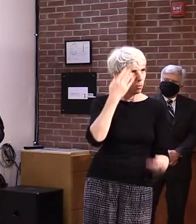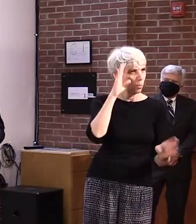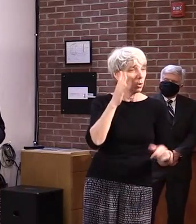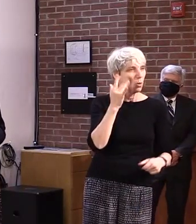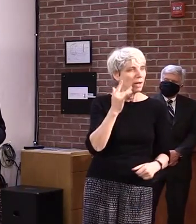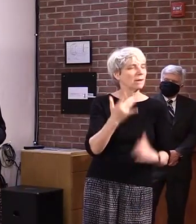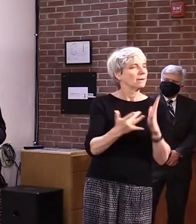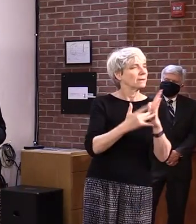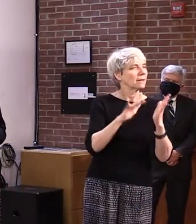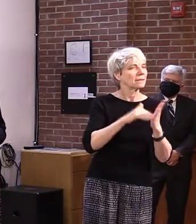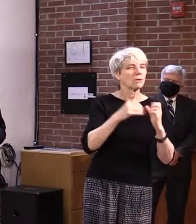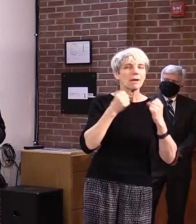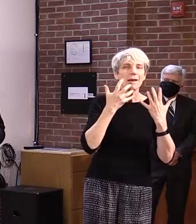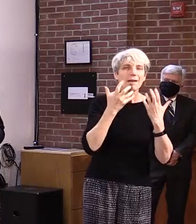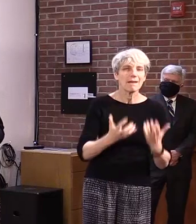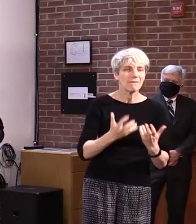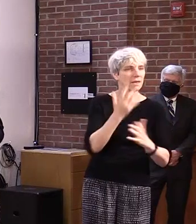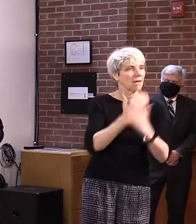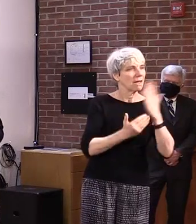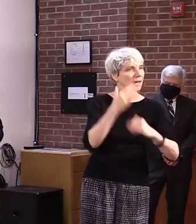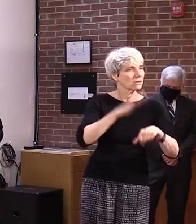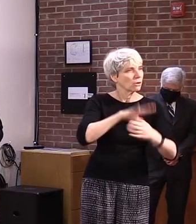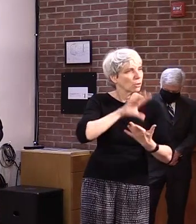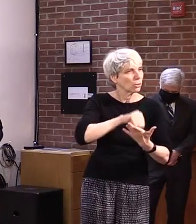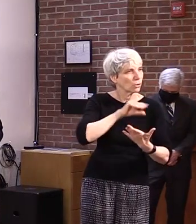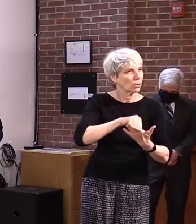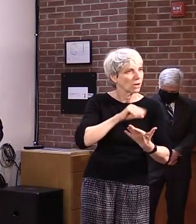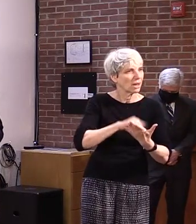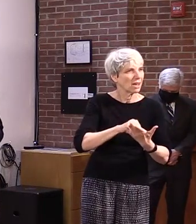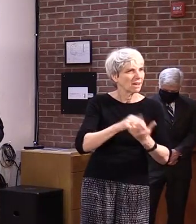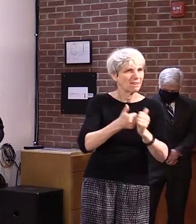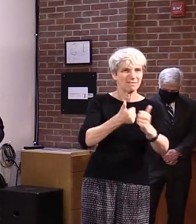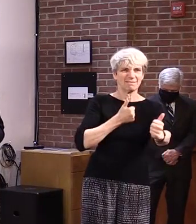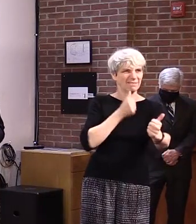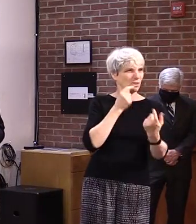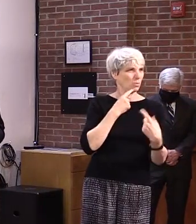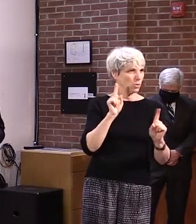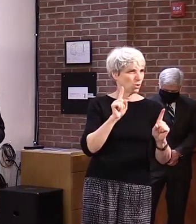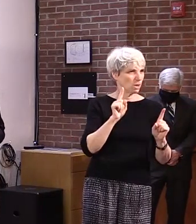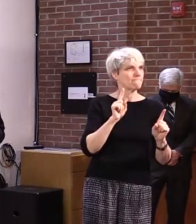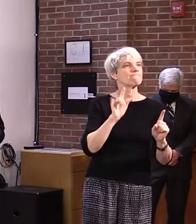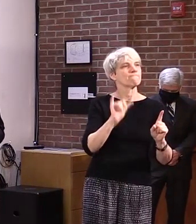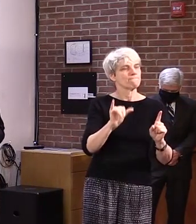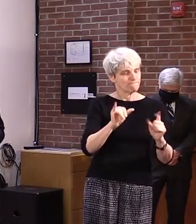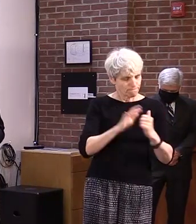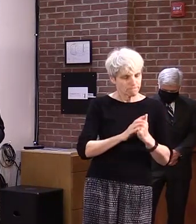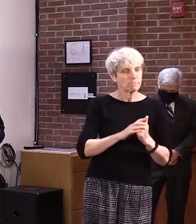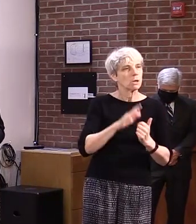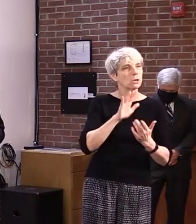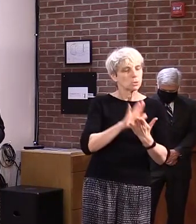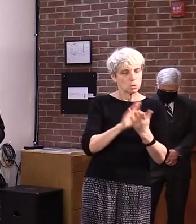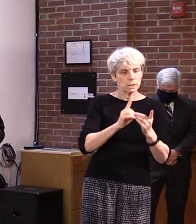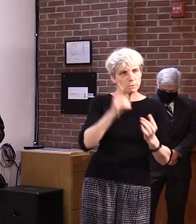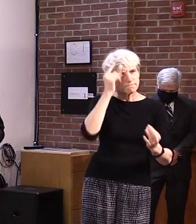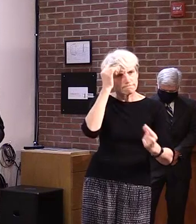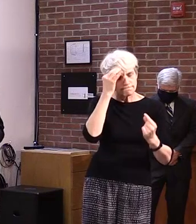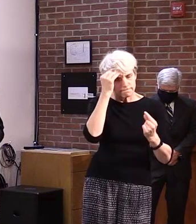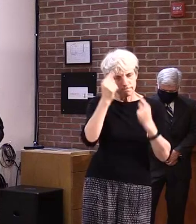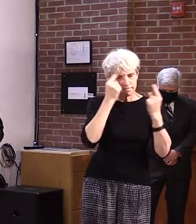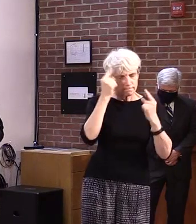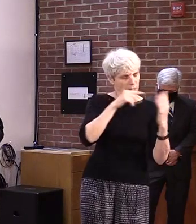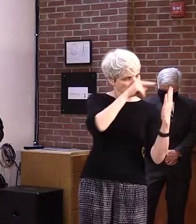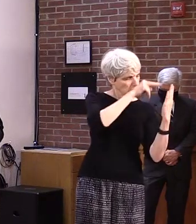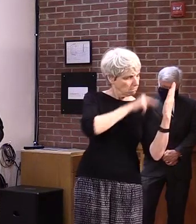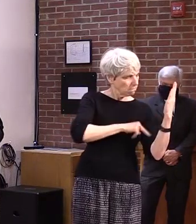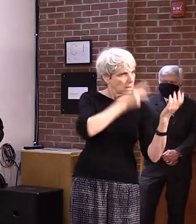programs tend to have more hands-on environment. After gathering all of this information and considering the Vermont guidance and guidance